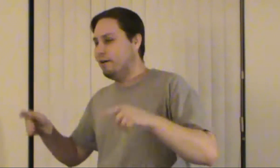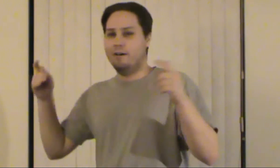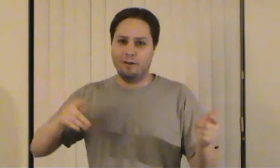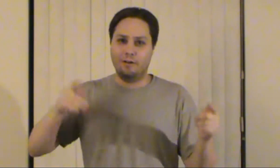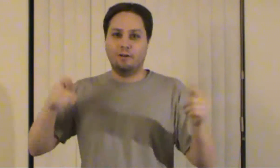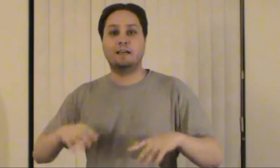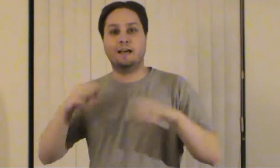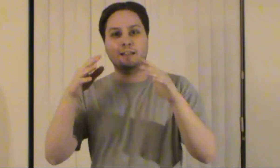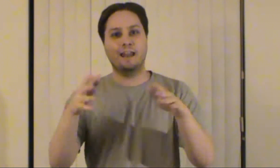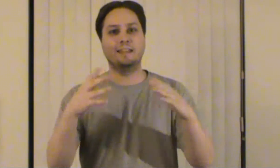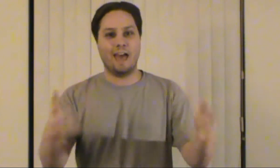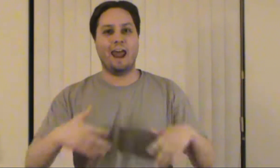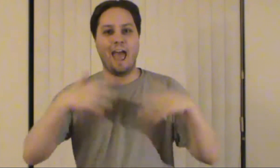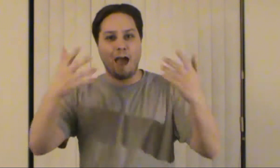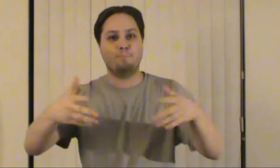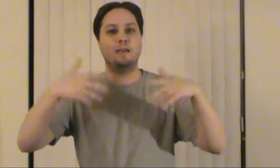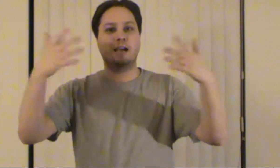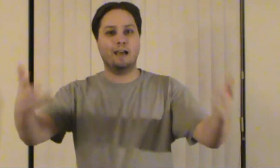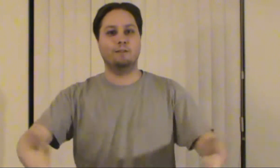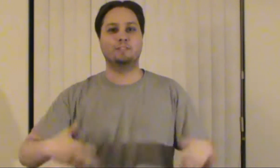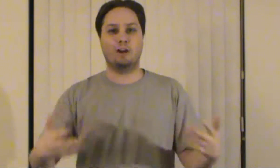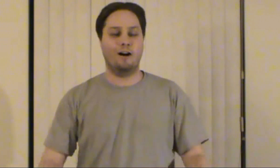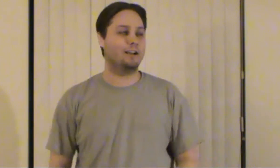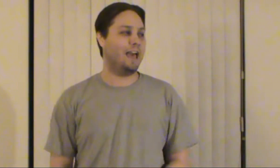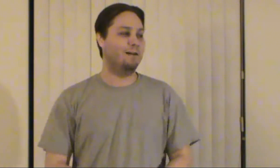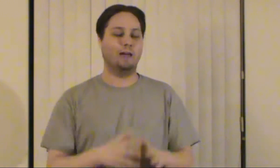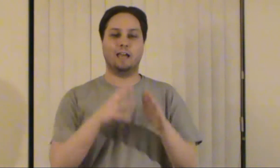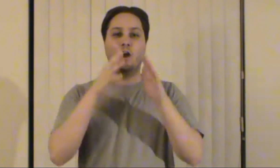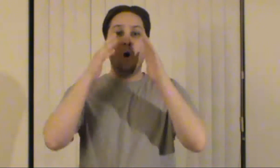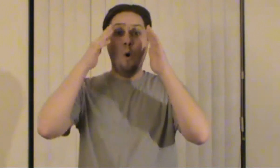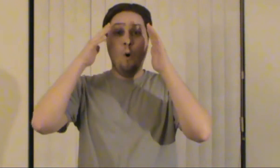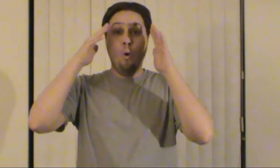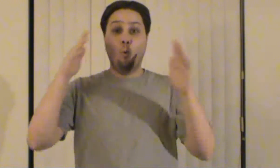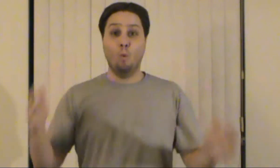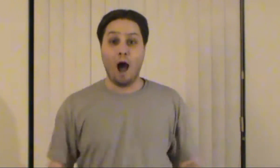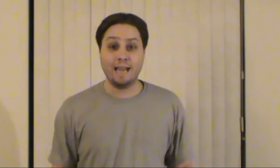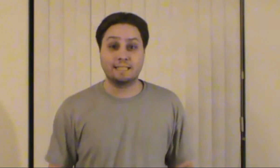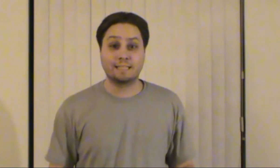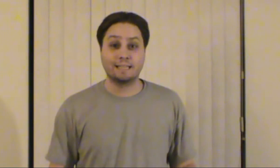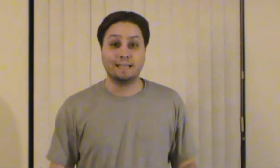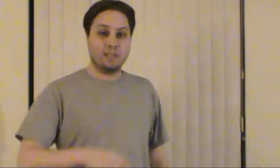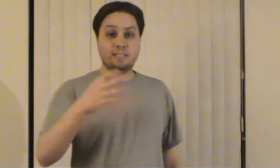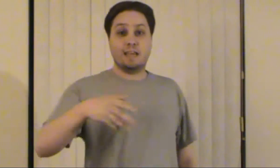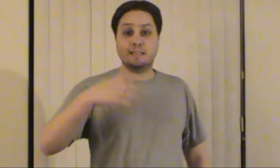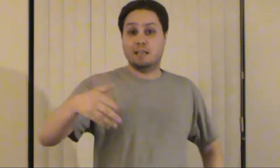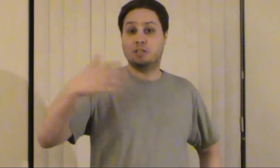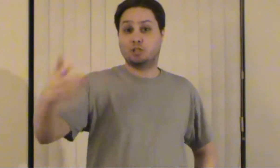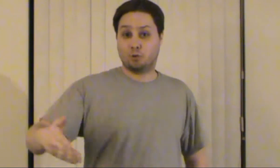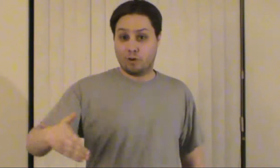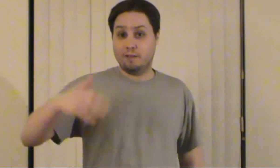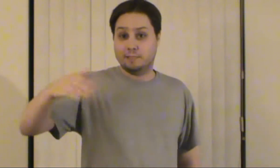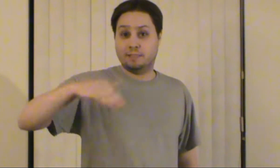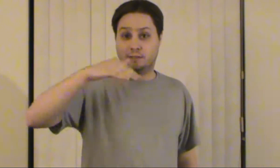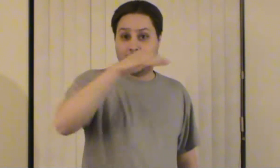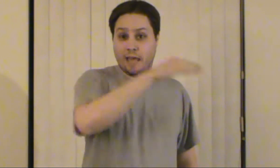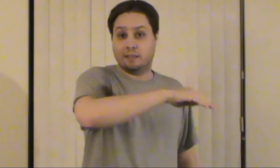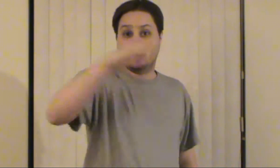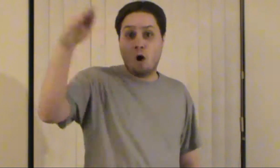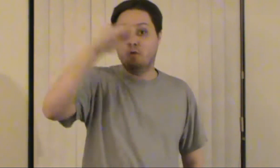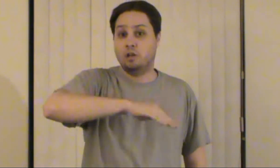oh, oh, oh, Kind of that happy kind of song. And I'm like, what? this is the extremes that the tone